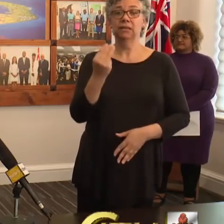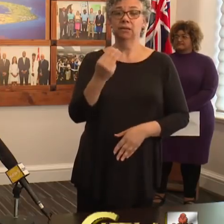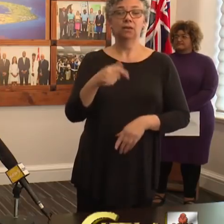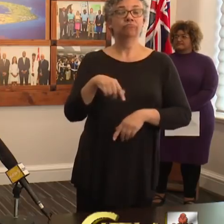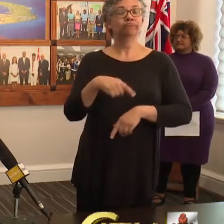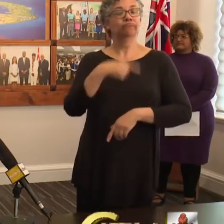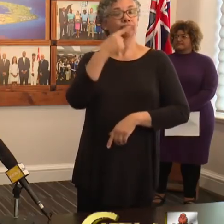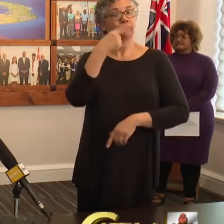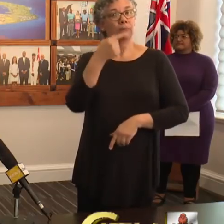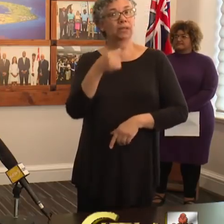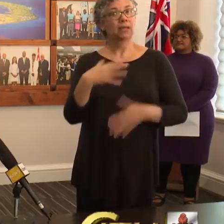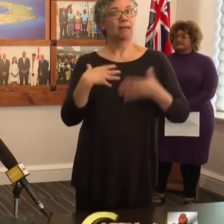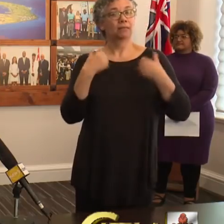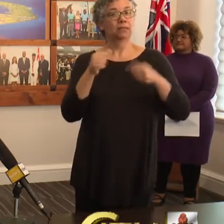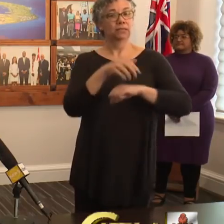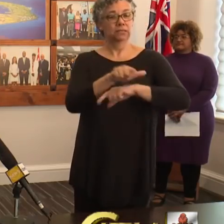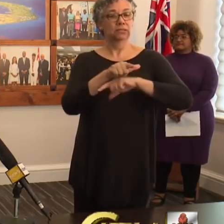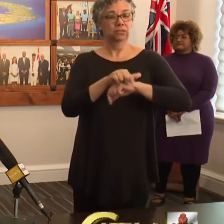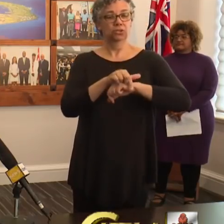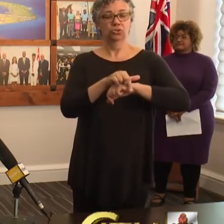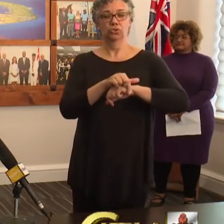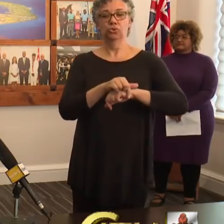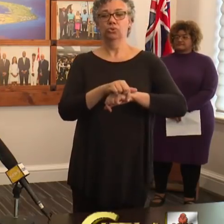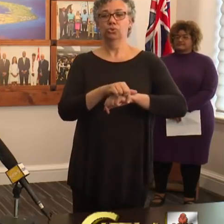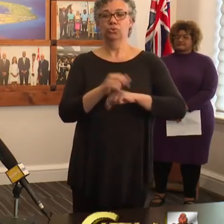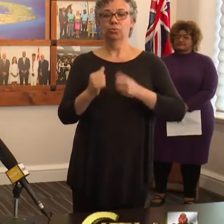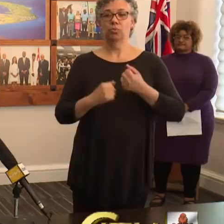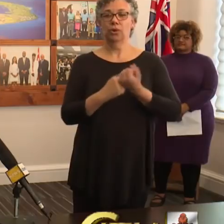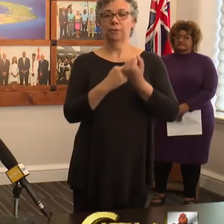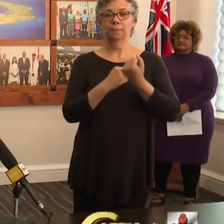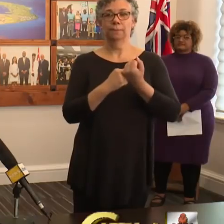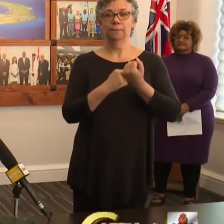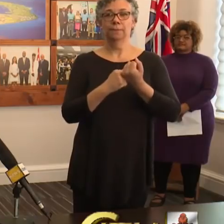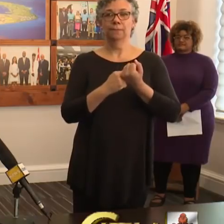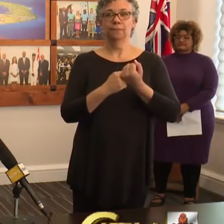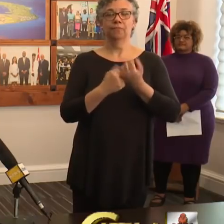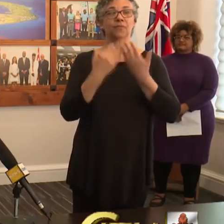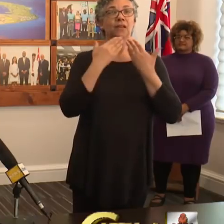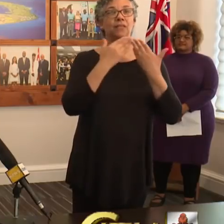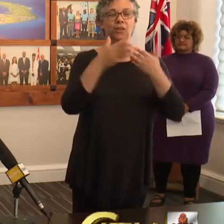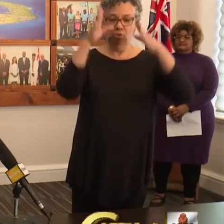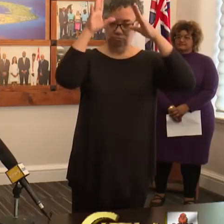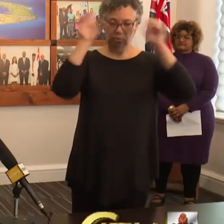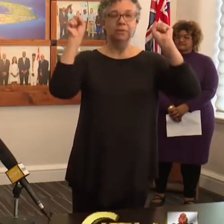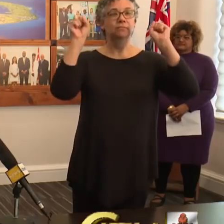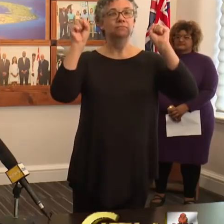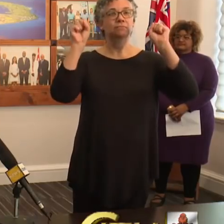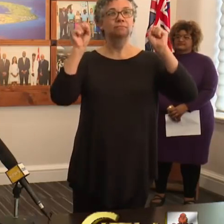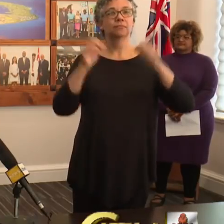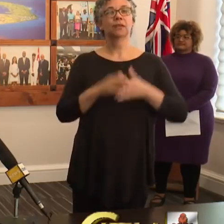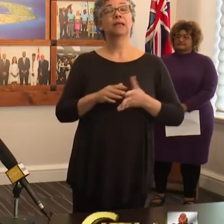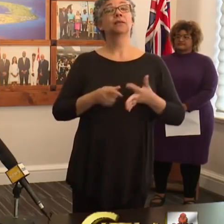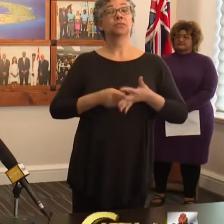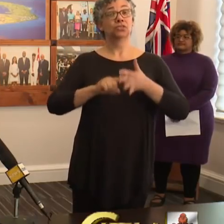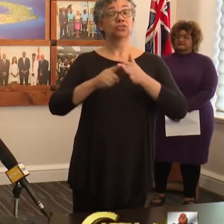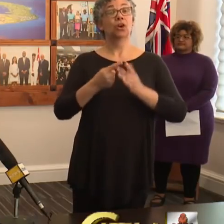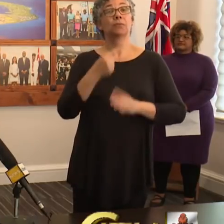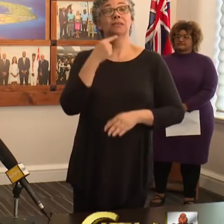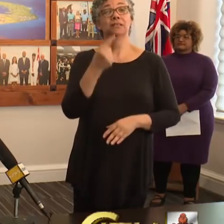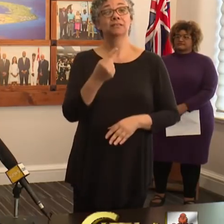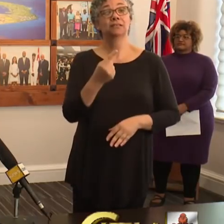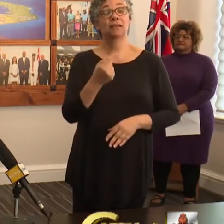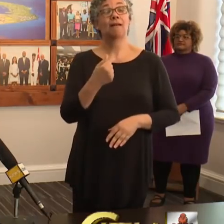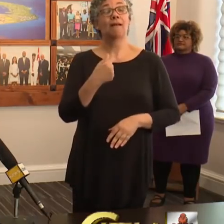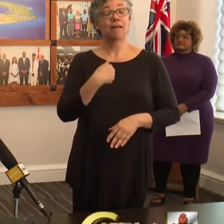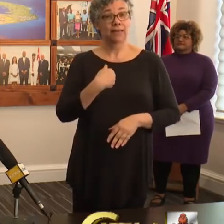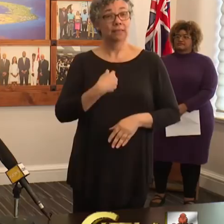you, Premier. Let me start by saying that I can